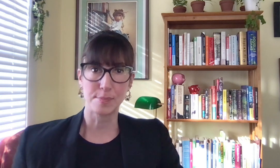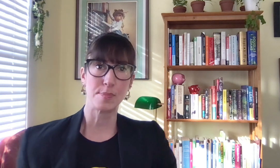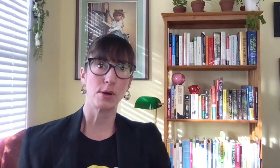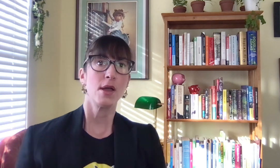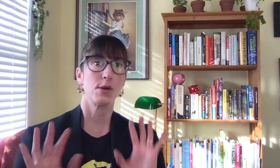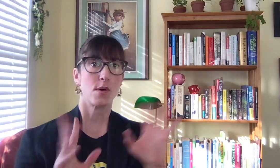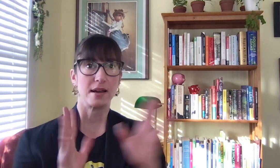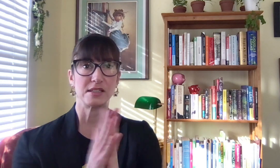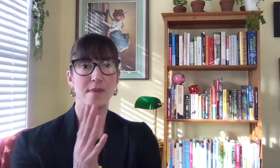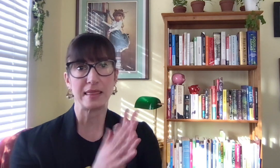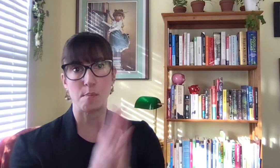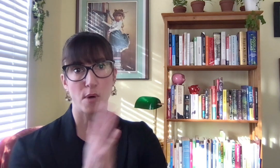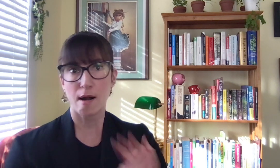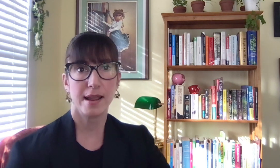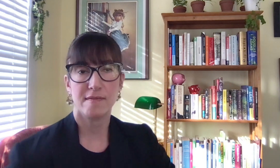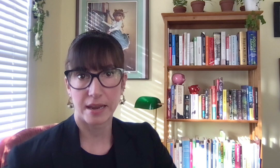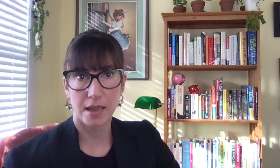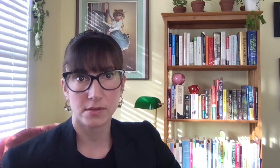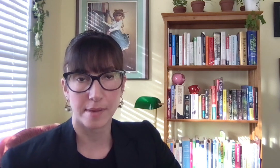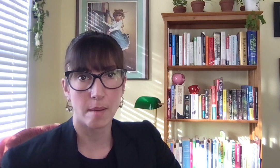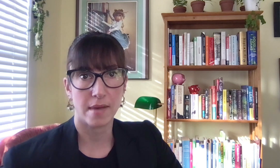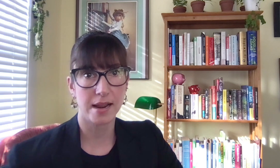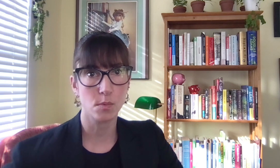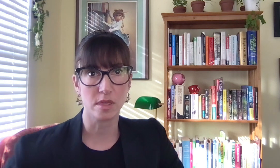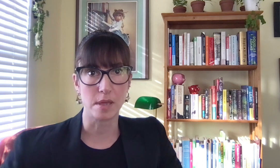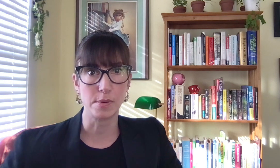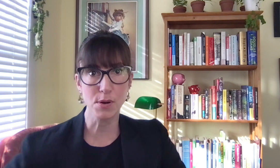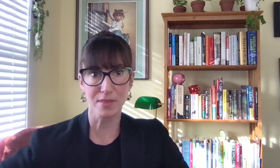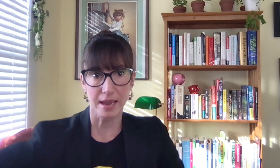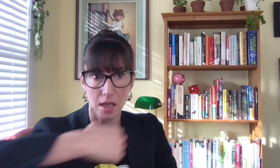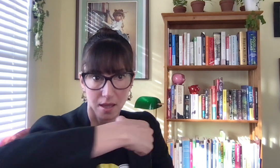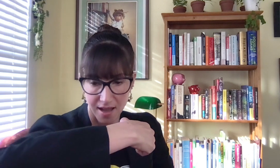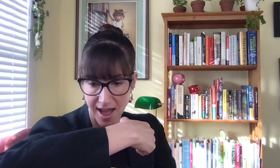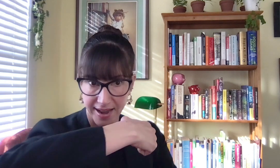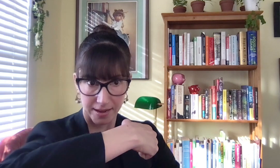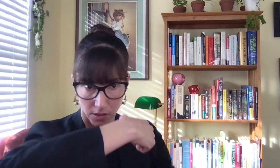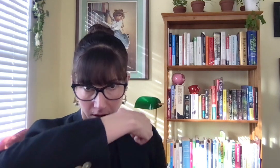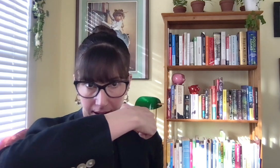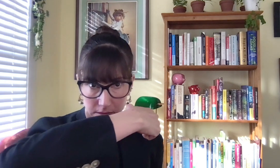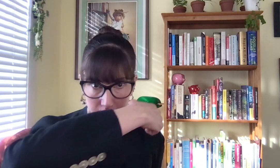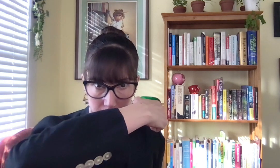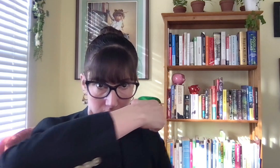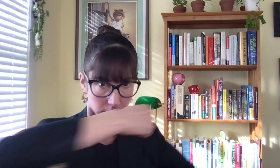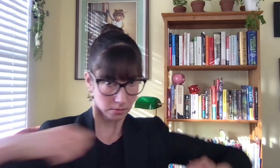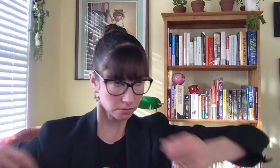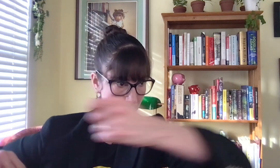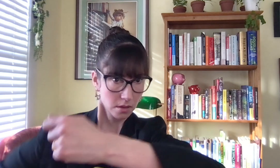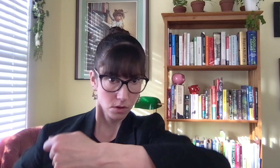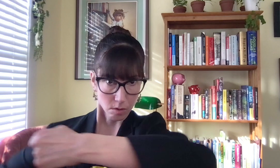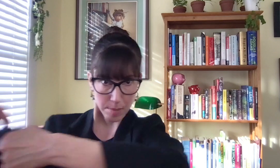people who are into my librarian videos about money were the people who were, like, hiding their answers. There are people